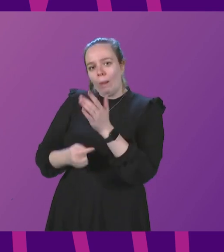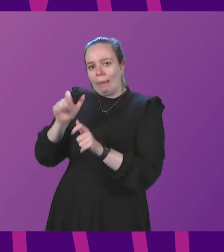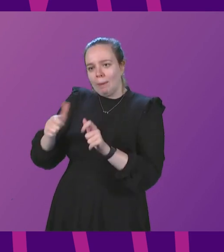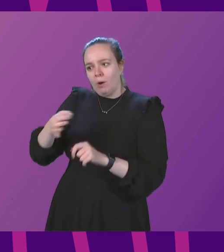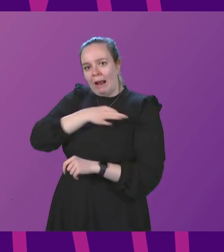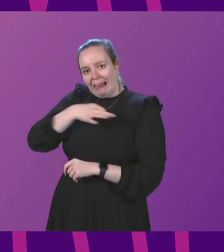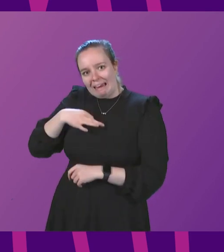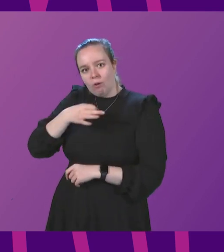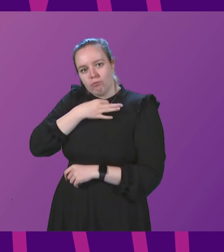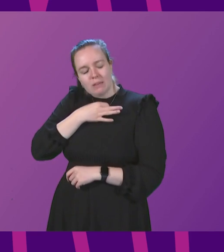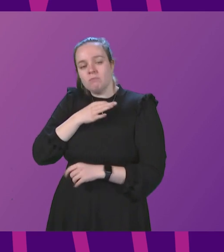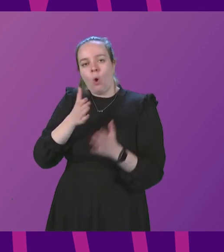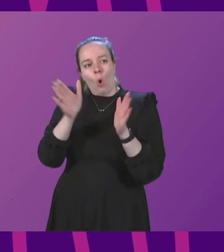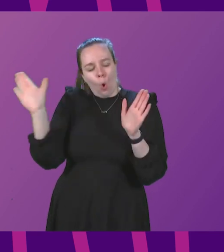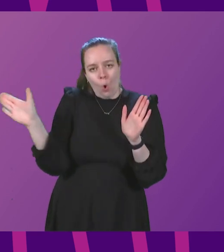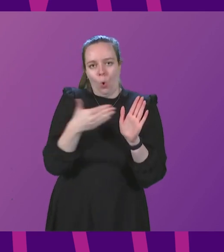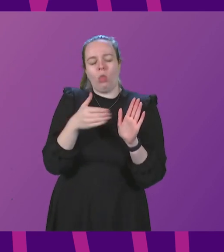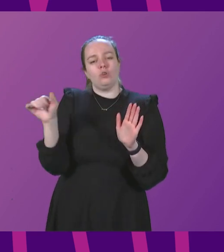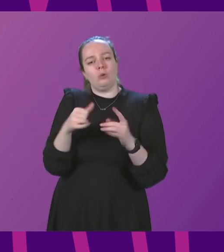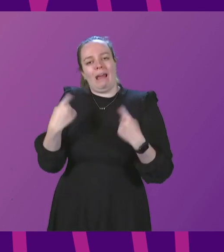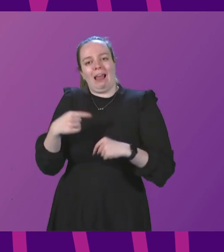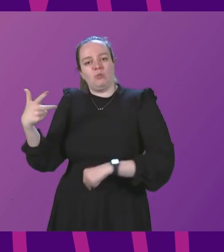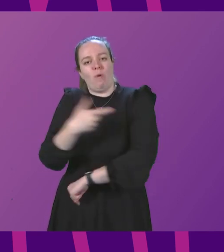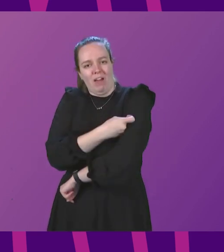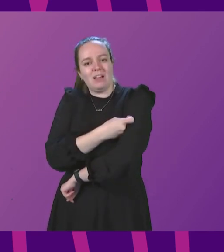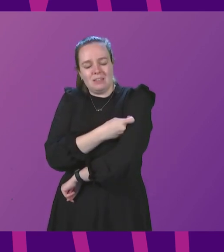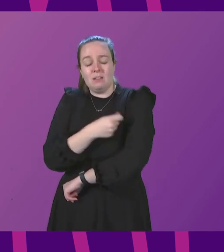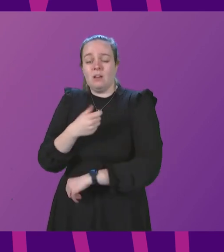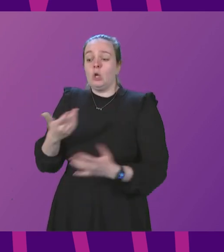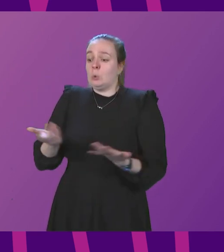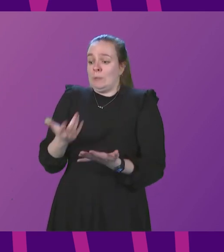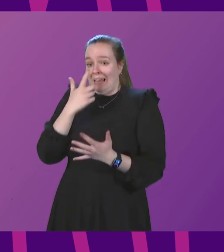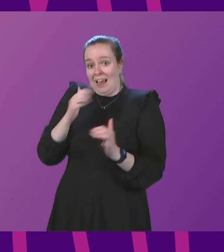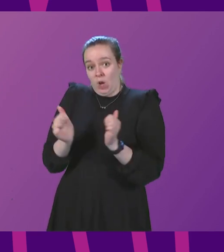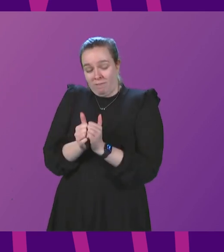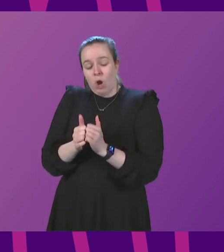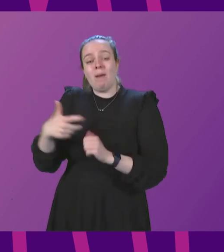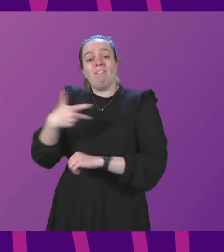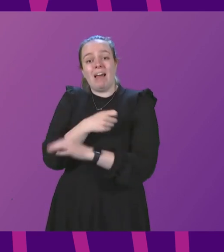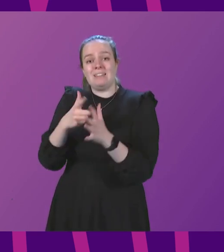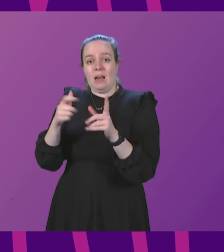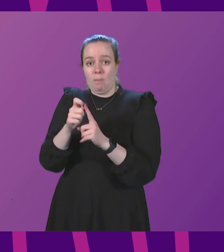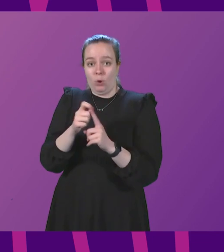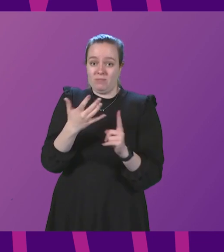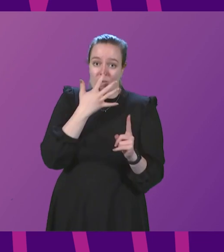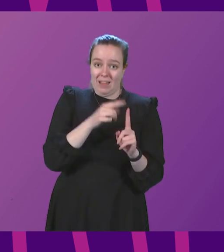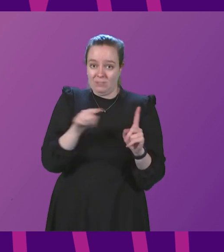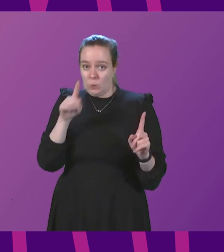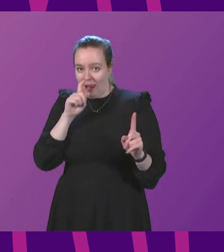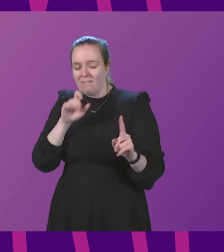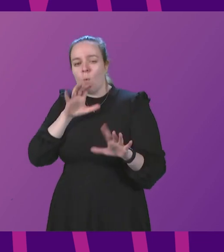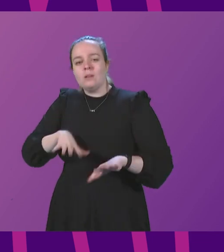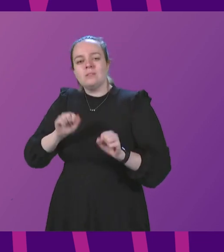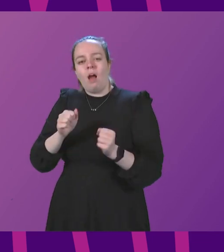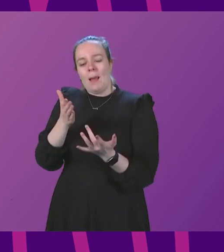clinical risk, should be eligible for the vaccine. And I can confirm today that vaccine appointments for this age group will issue from